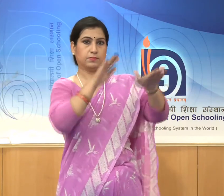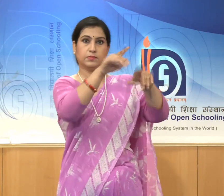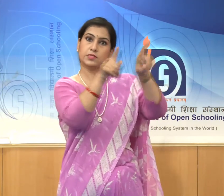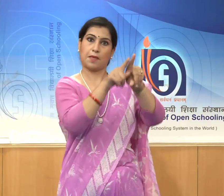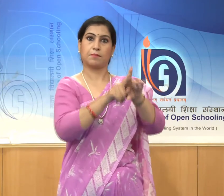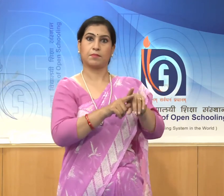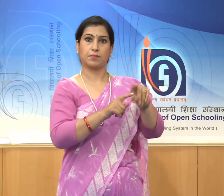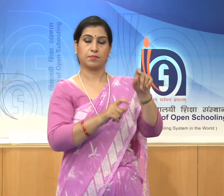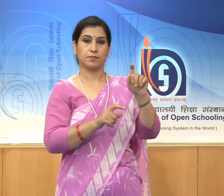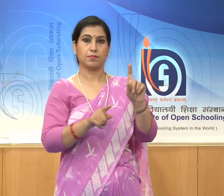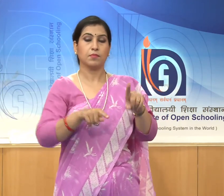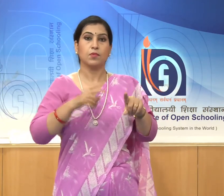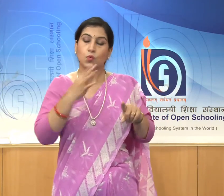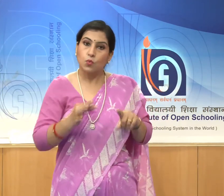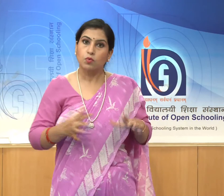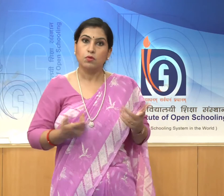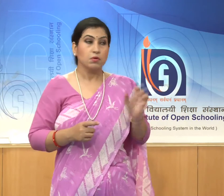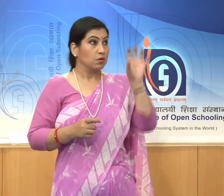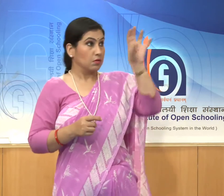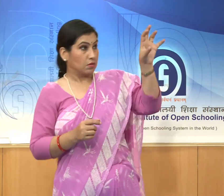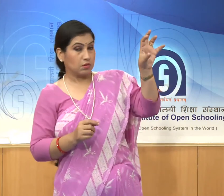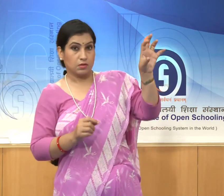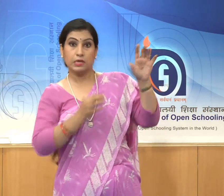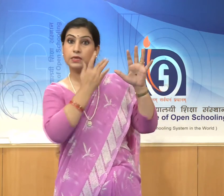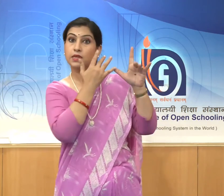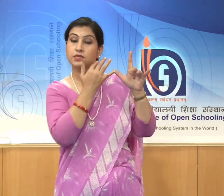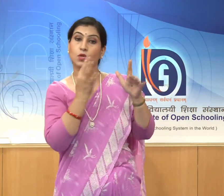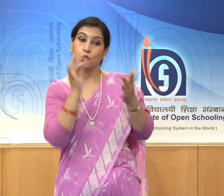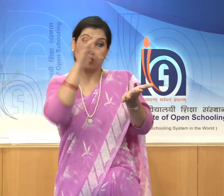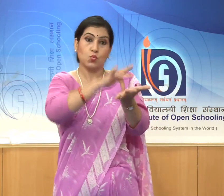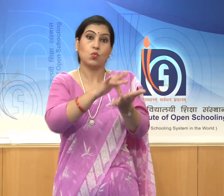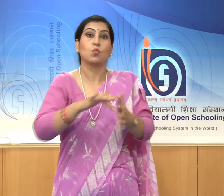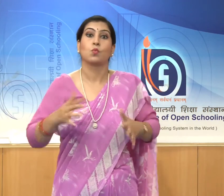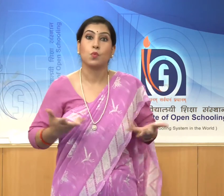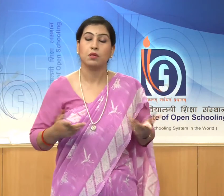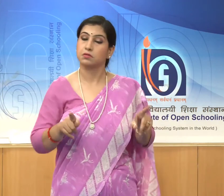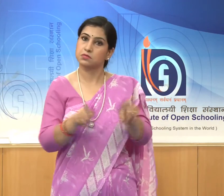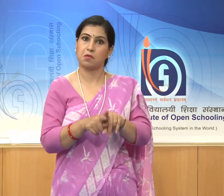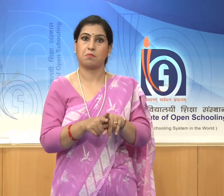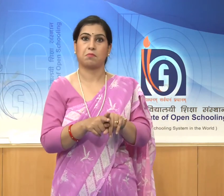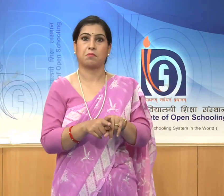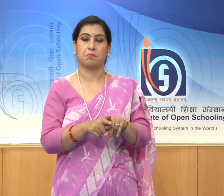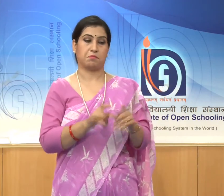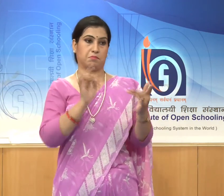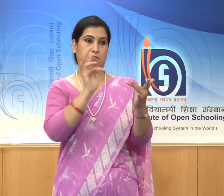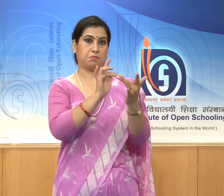The obvious placement of Krishna as the central